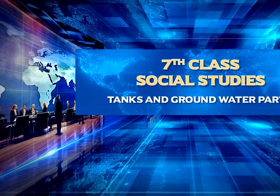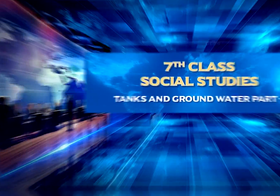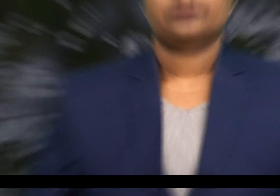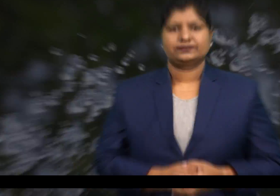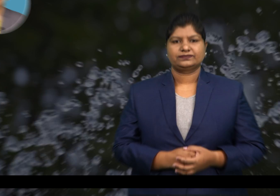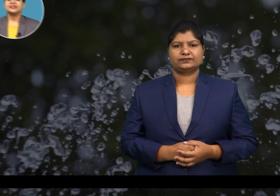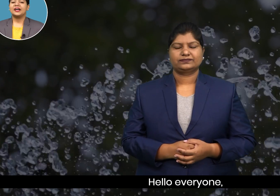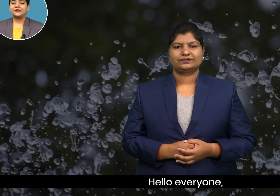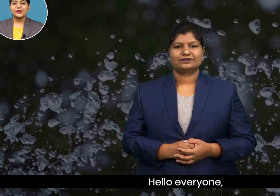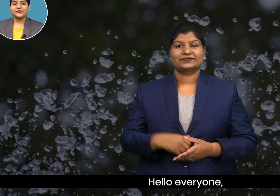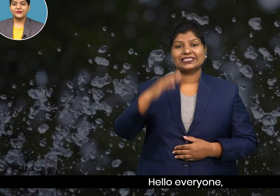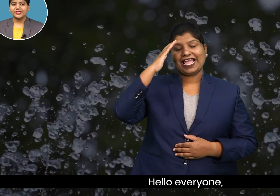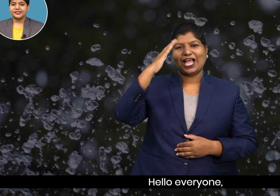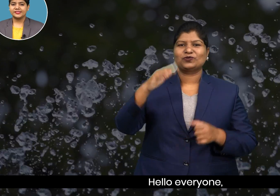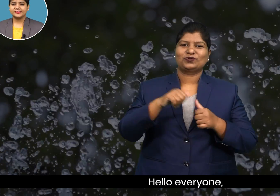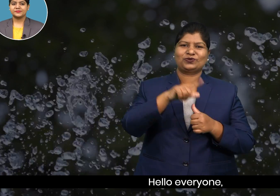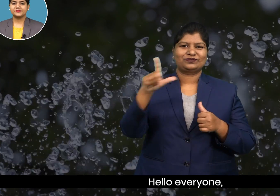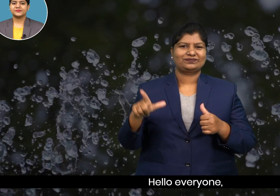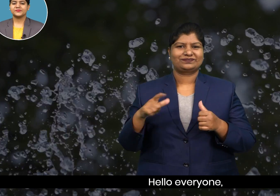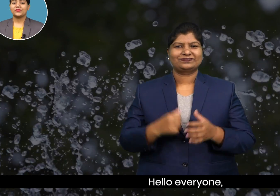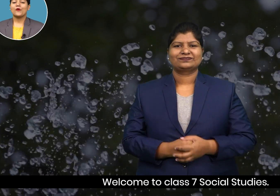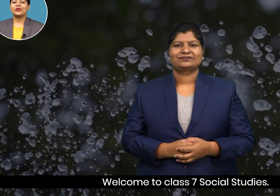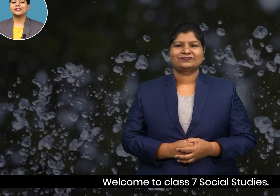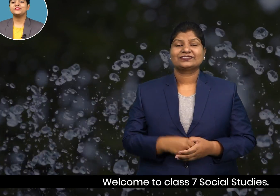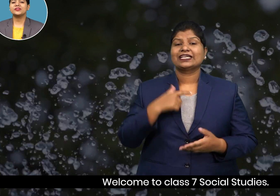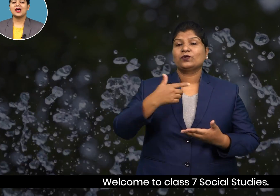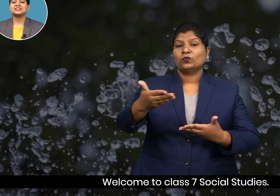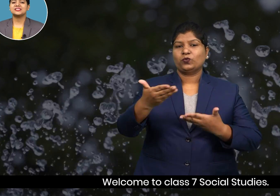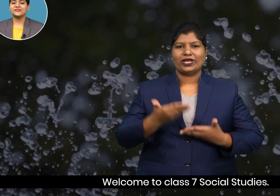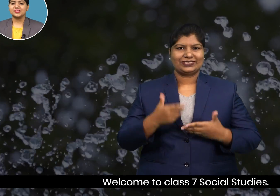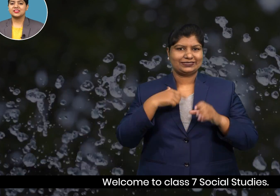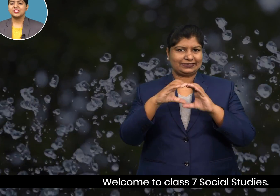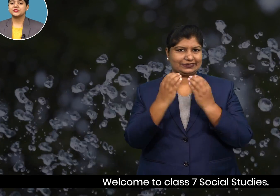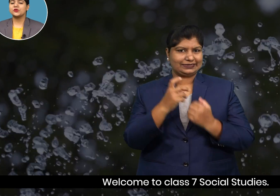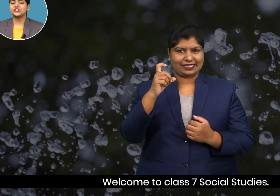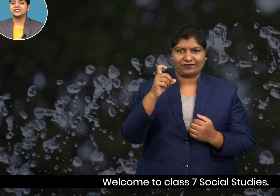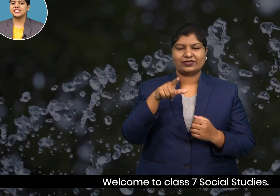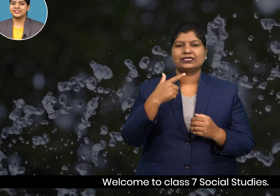hello everyone welcome to class 7 social studies